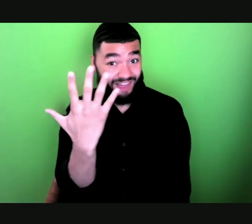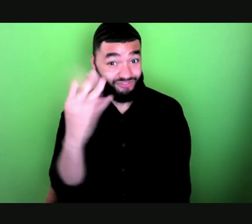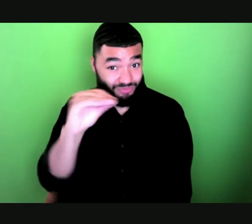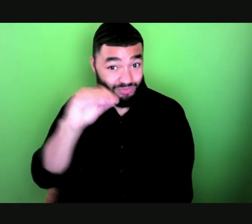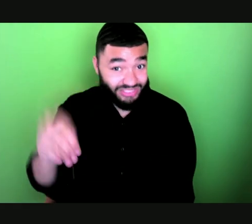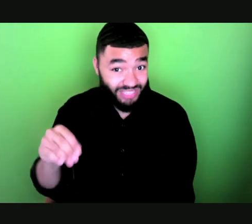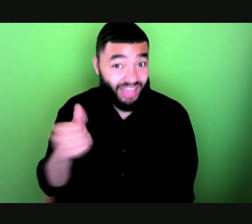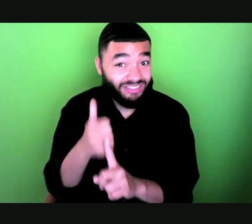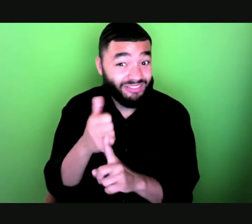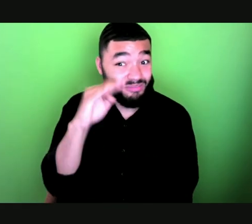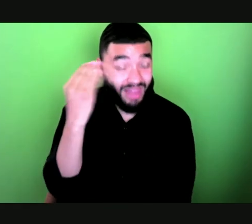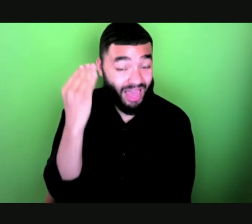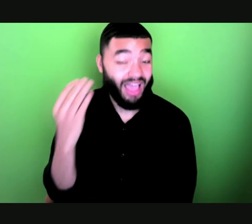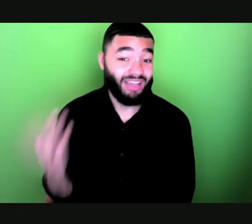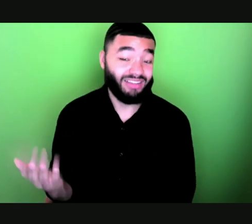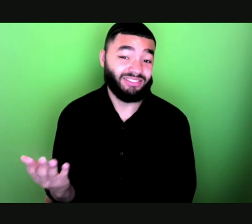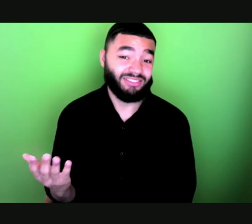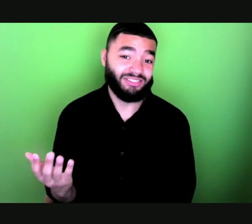So thank you.